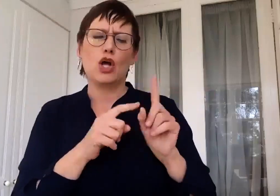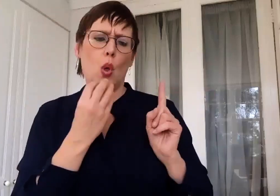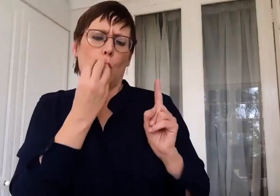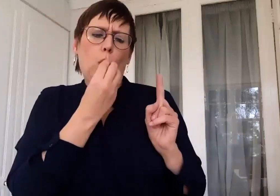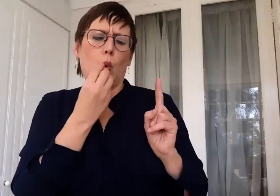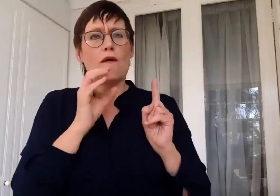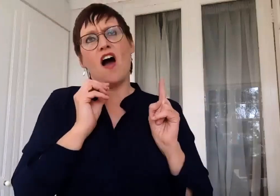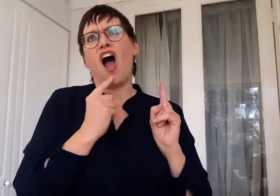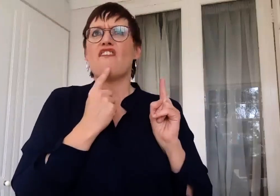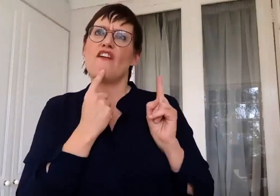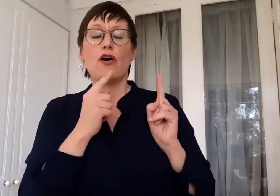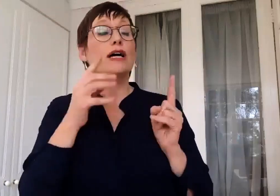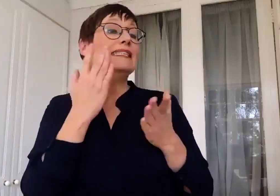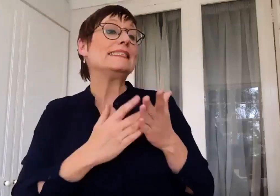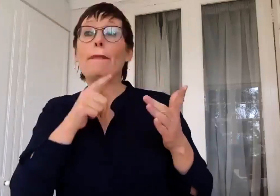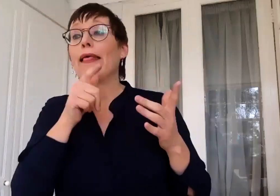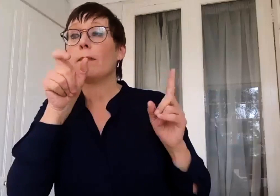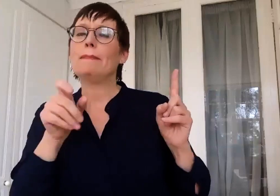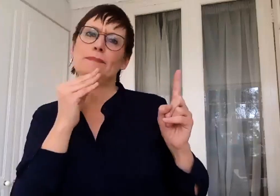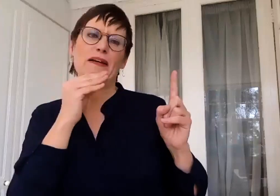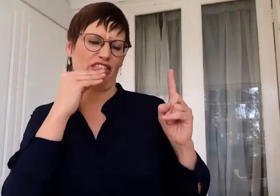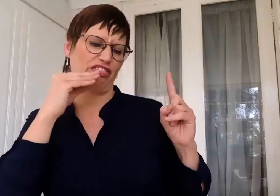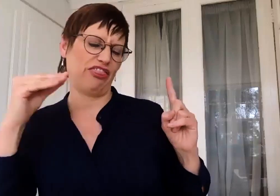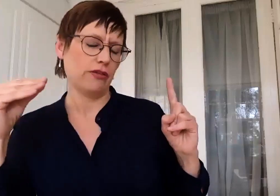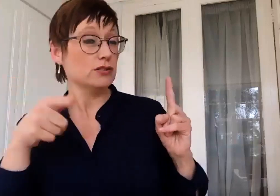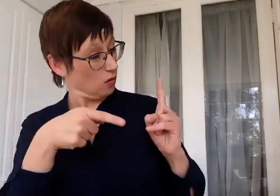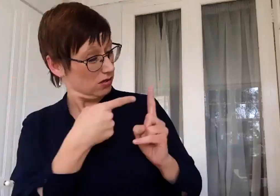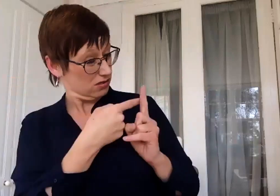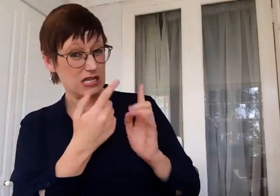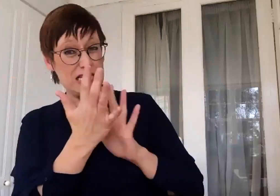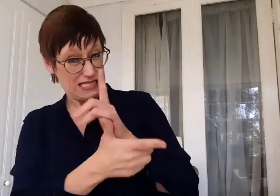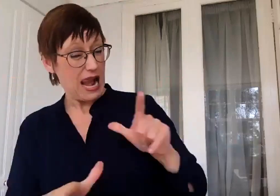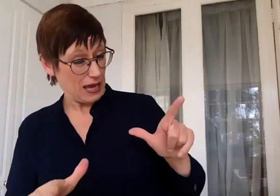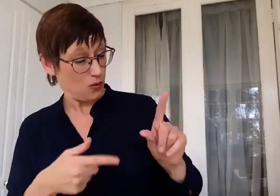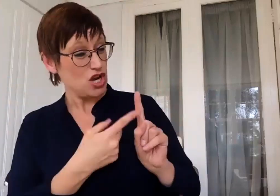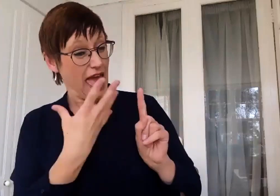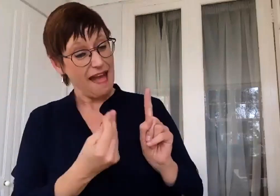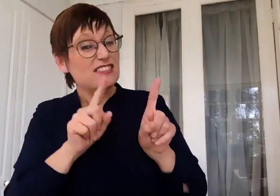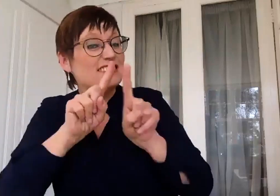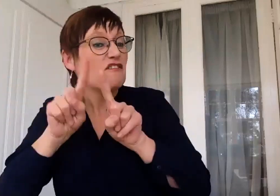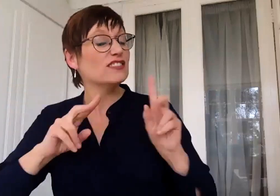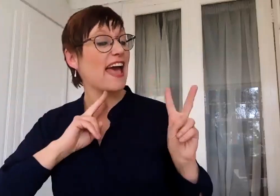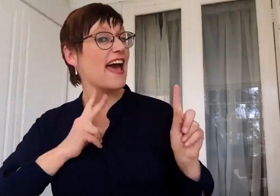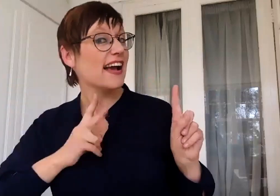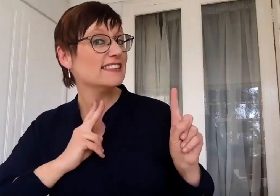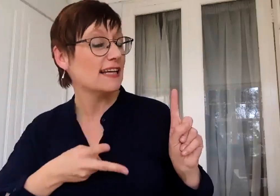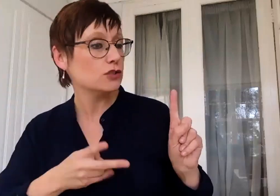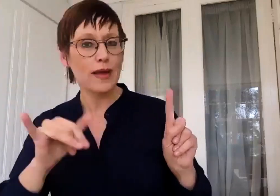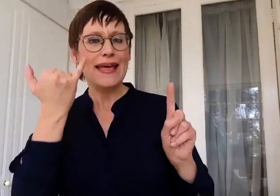or Rondung, all sorts of different ways. When it comes to sign, is there a similar kind of variation? If you walk past